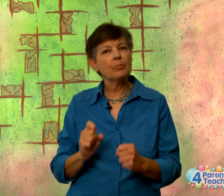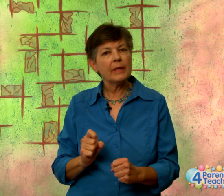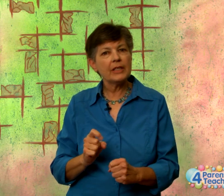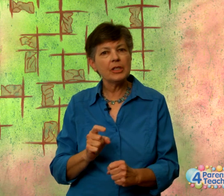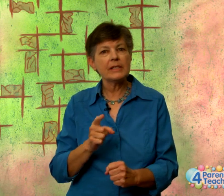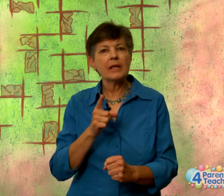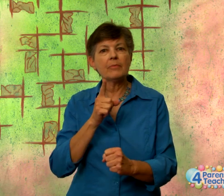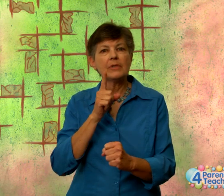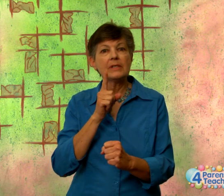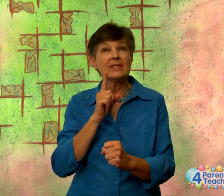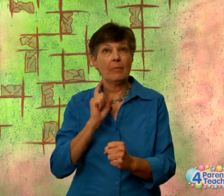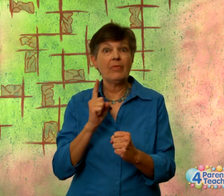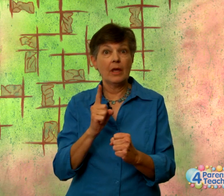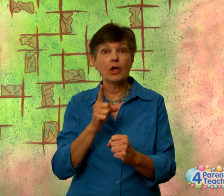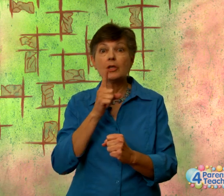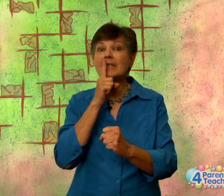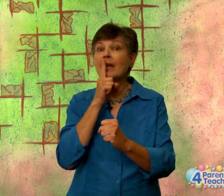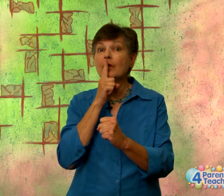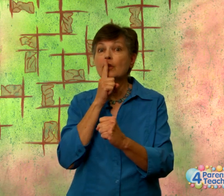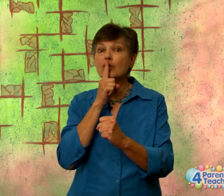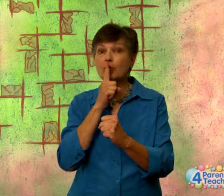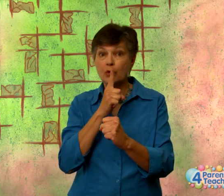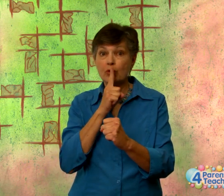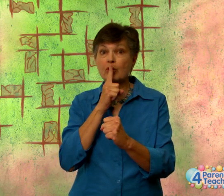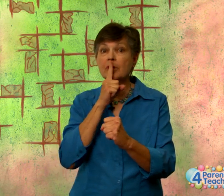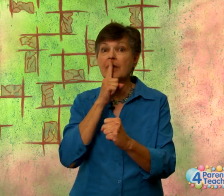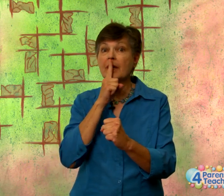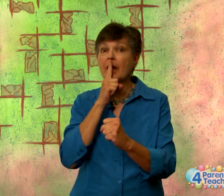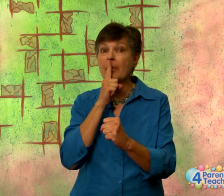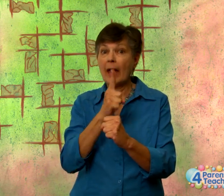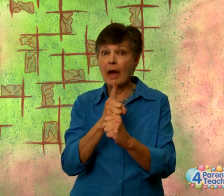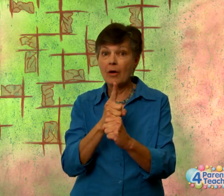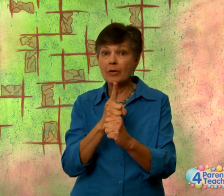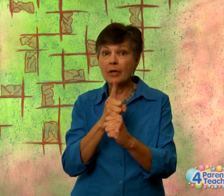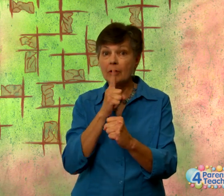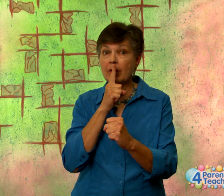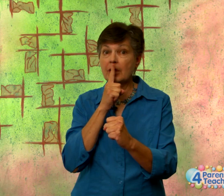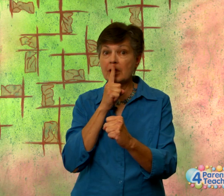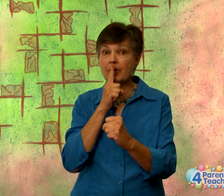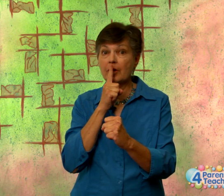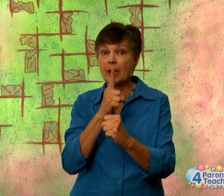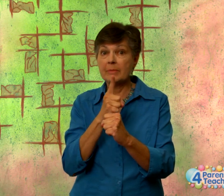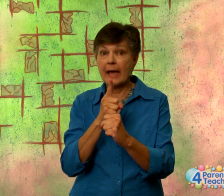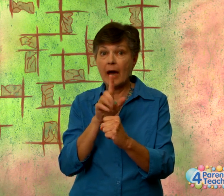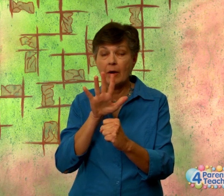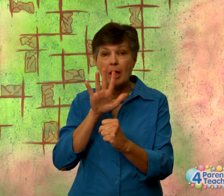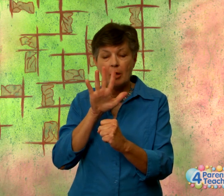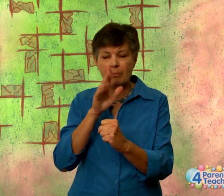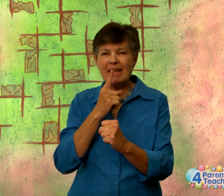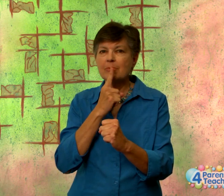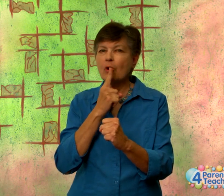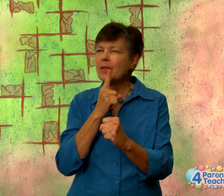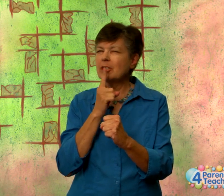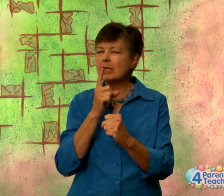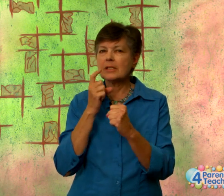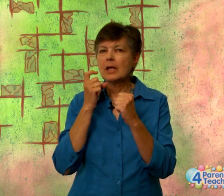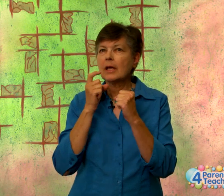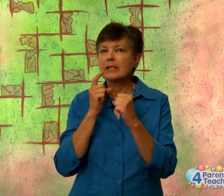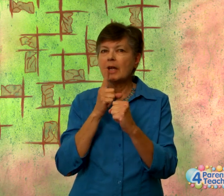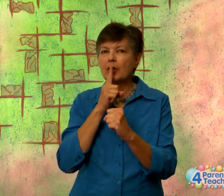you're pledging to something you're telling the truth. So it's going to come out, your index finger comes out, but it's more than just telling